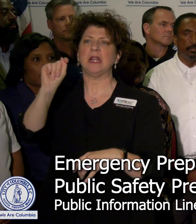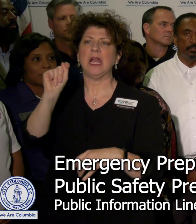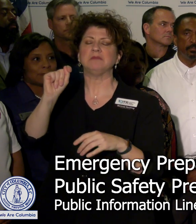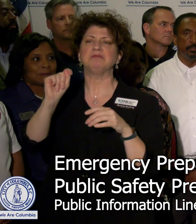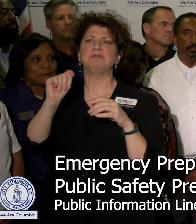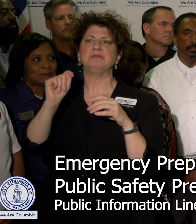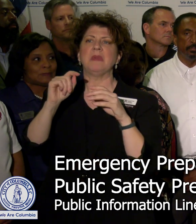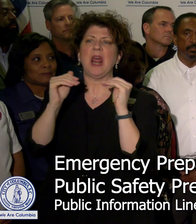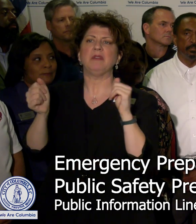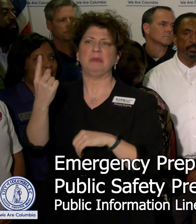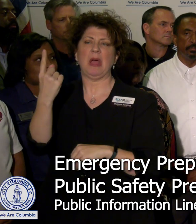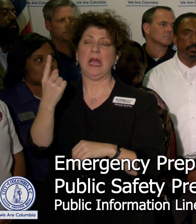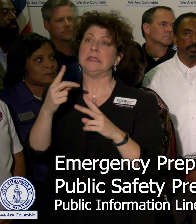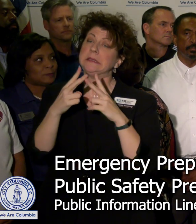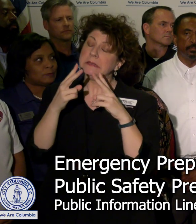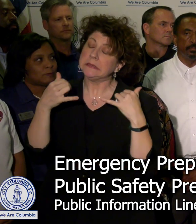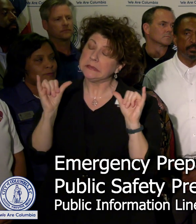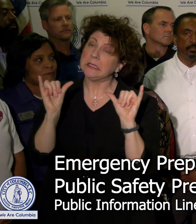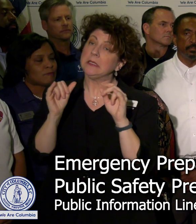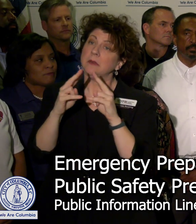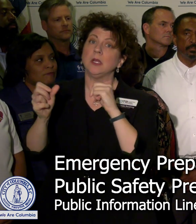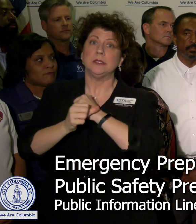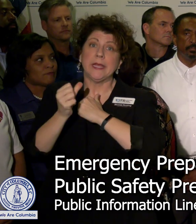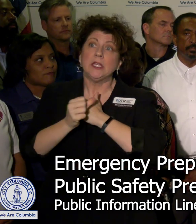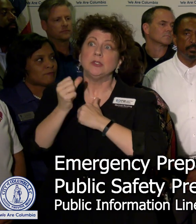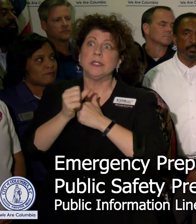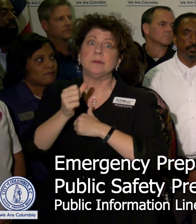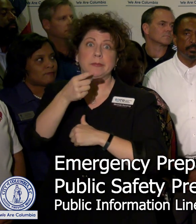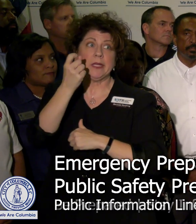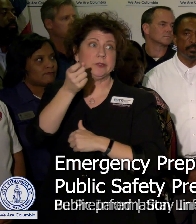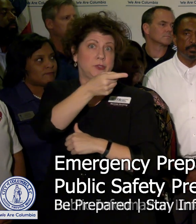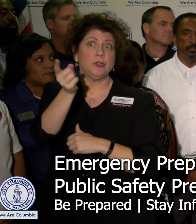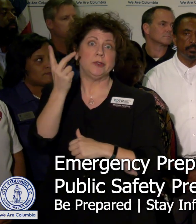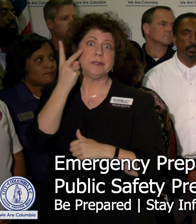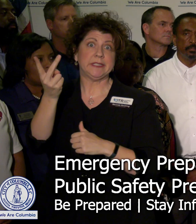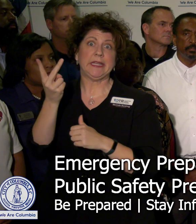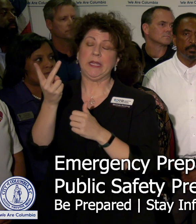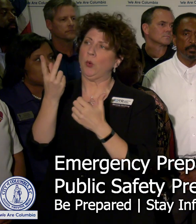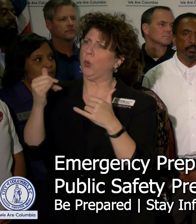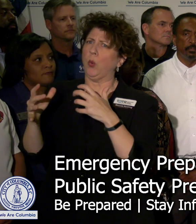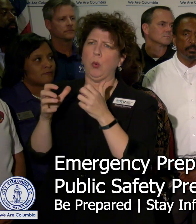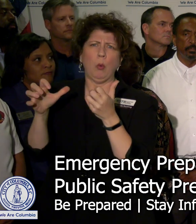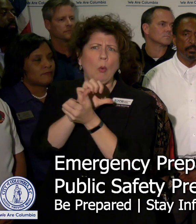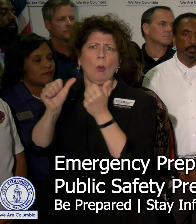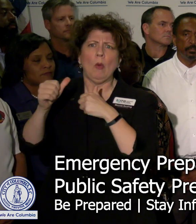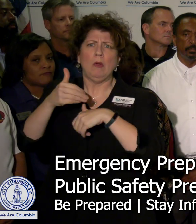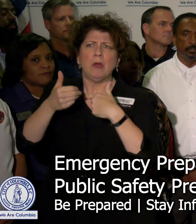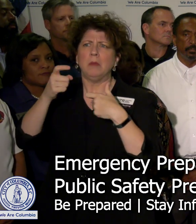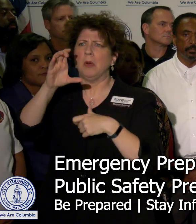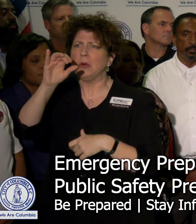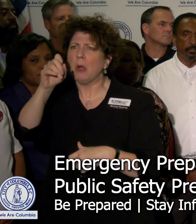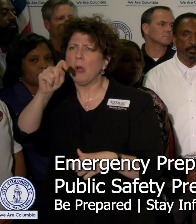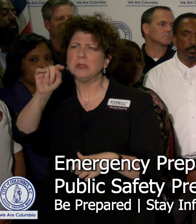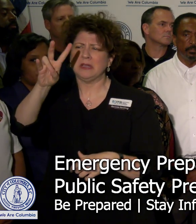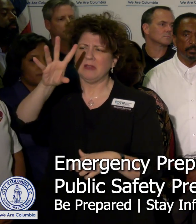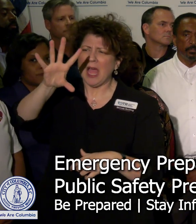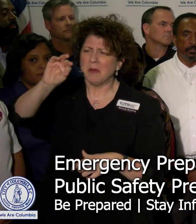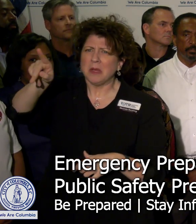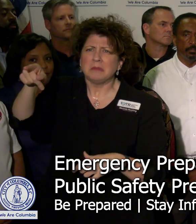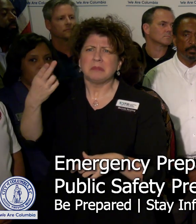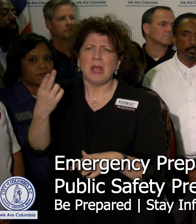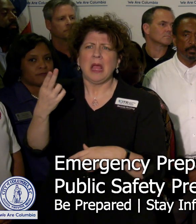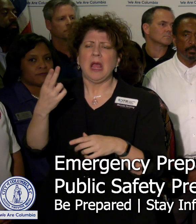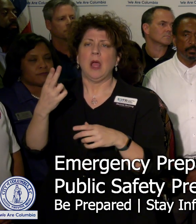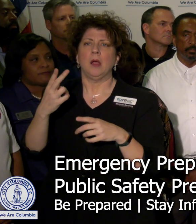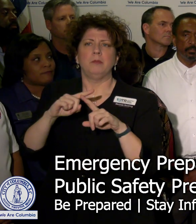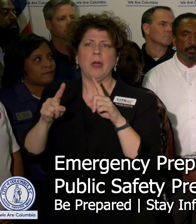very dangerous, seeing the devastation that's happening on our coast right now, 75 mile-power winds moving west at